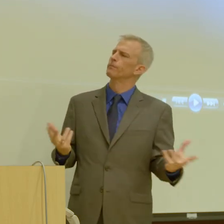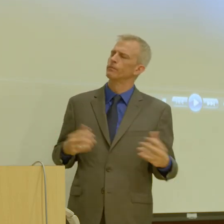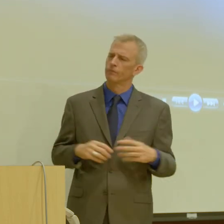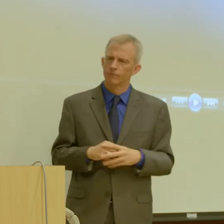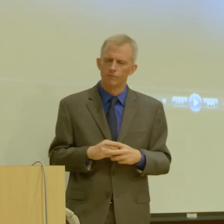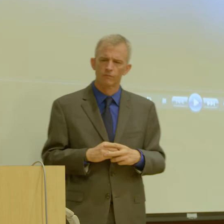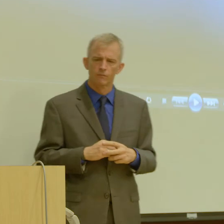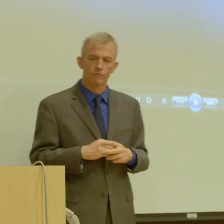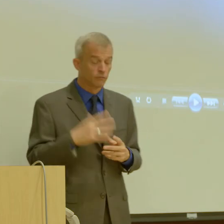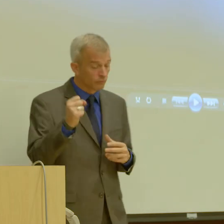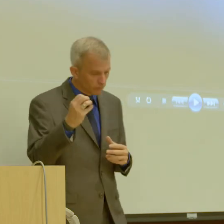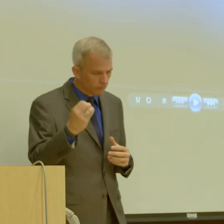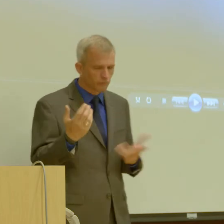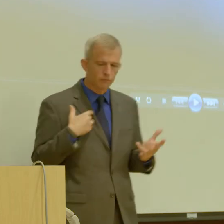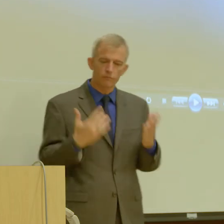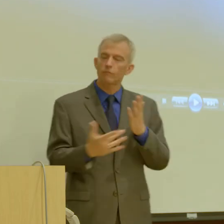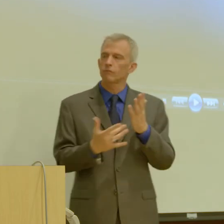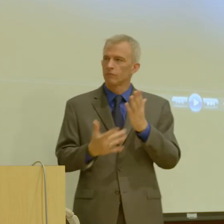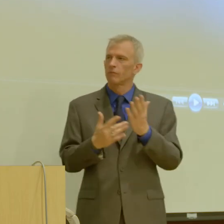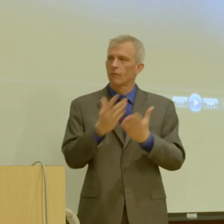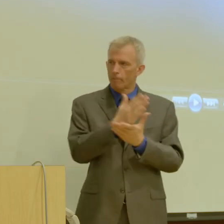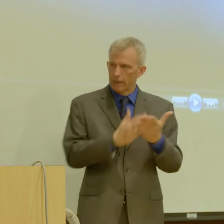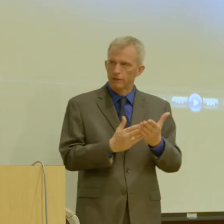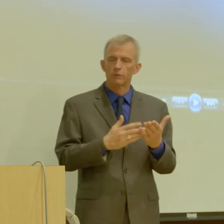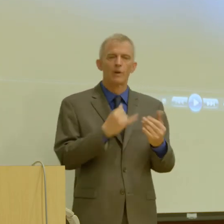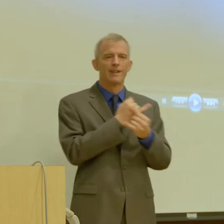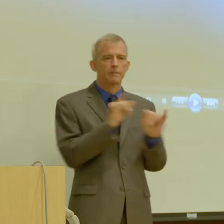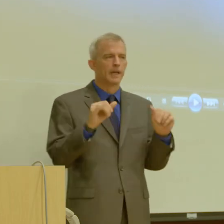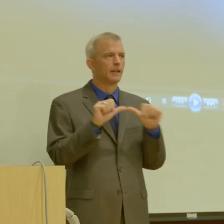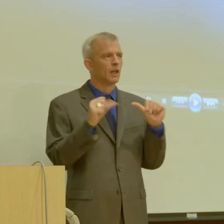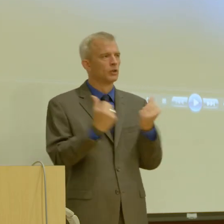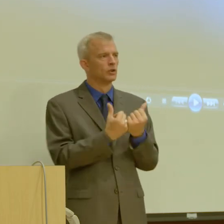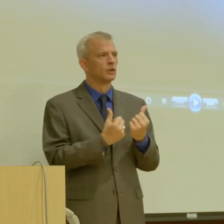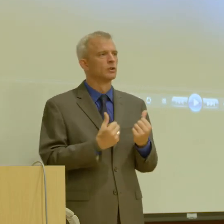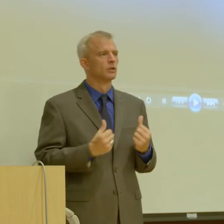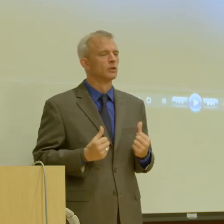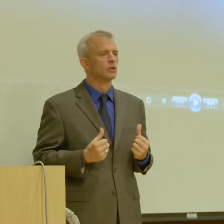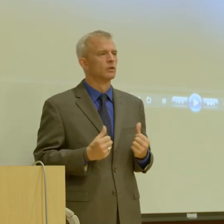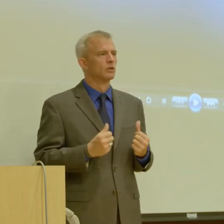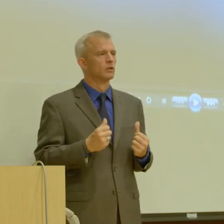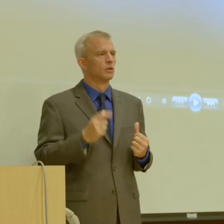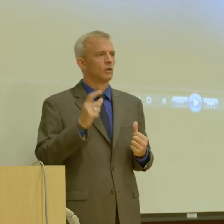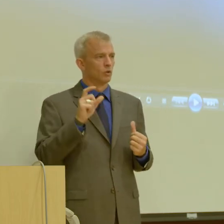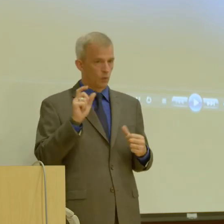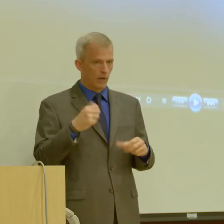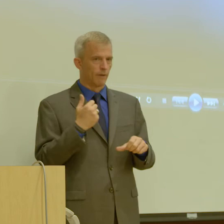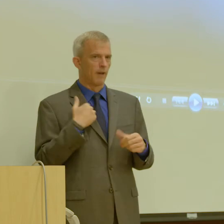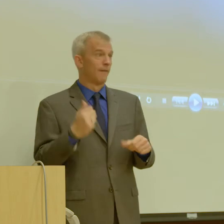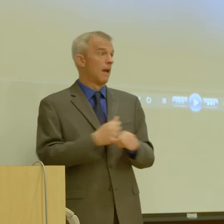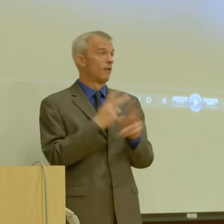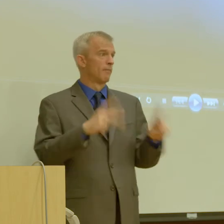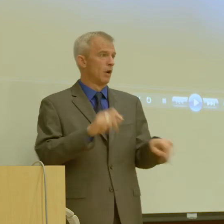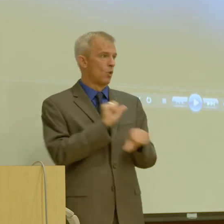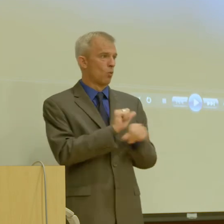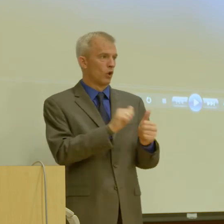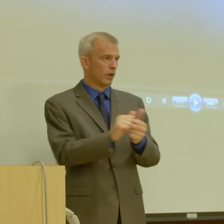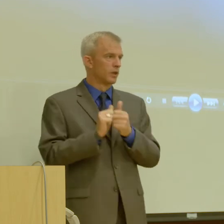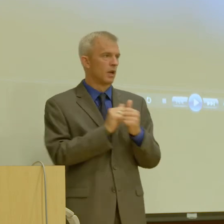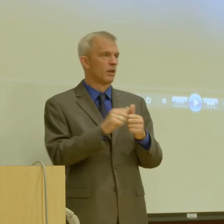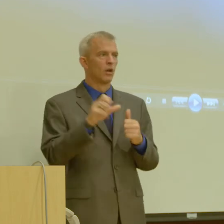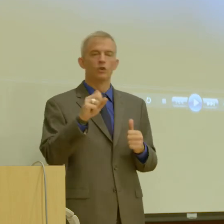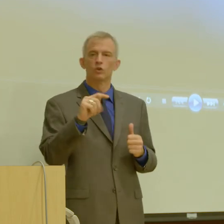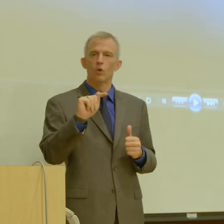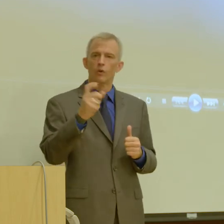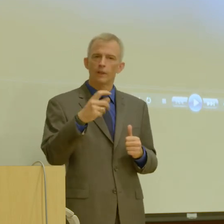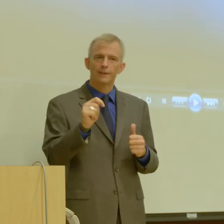you know, so you have a technological piece where independent agencies, you have to get everybody, uh, locked in together. So that your text control centers